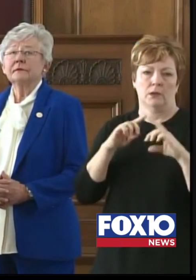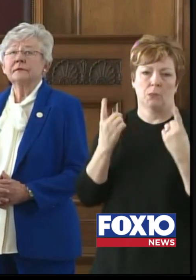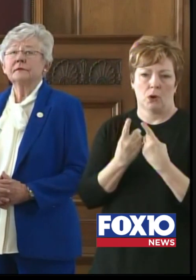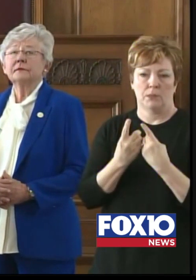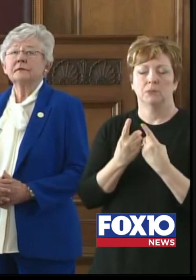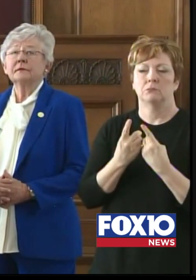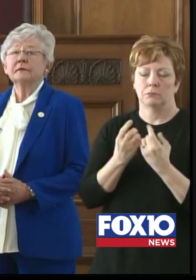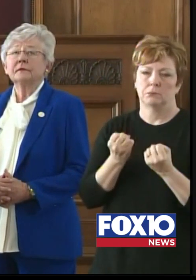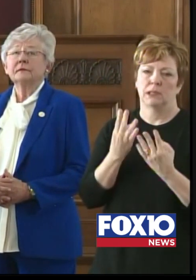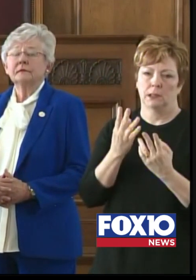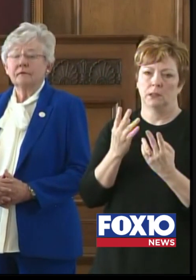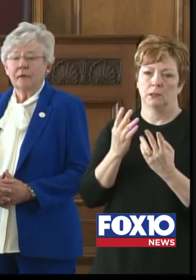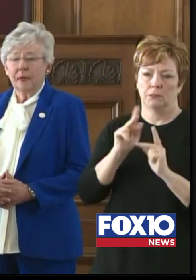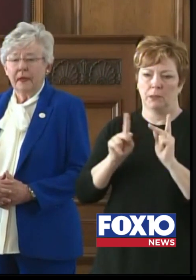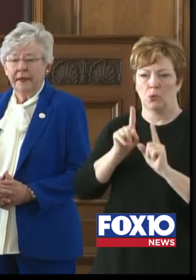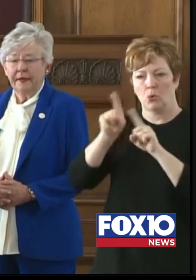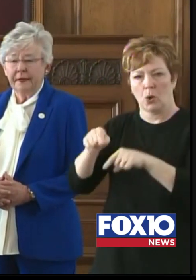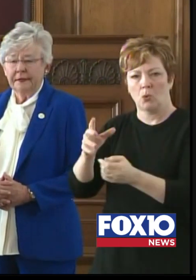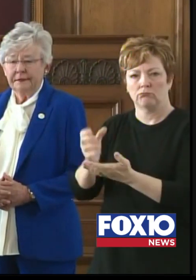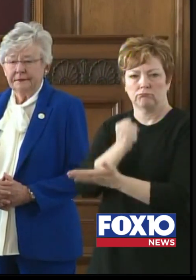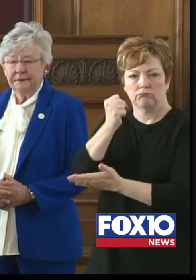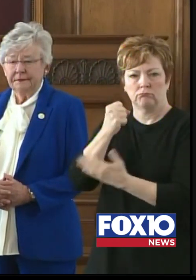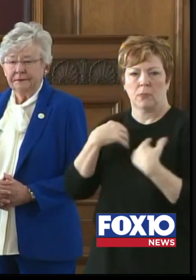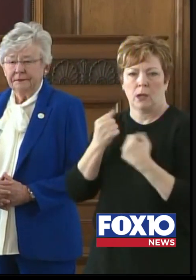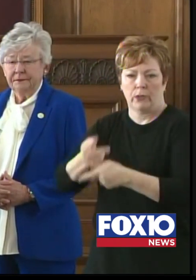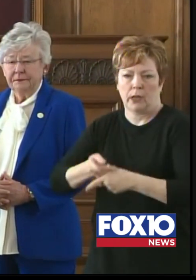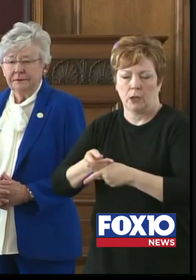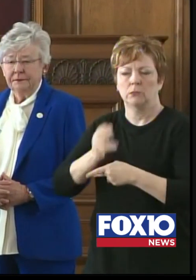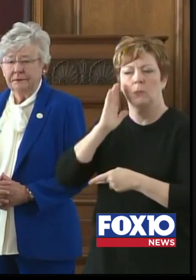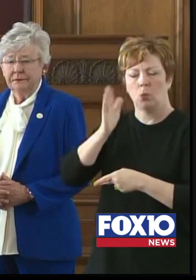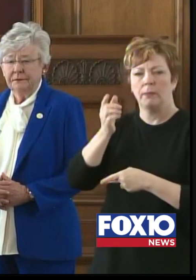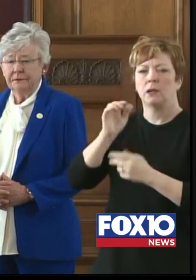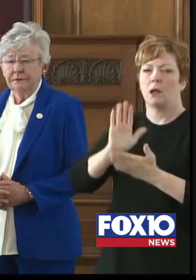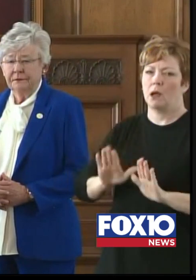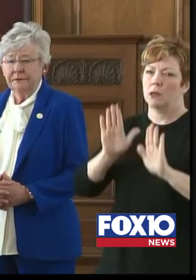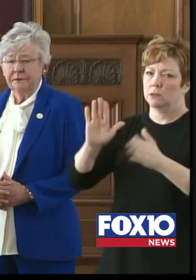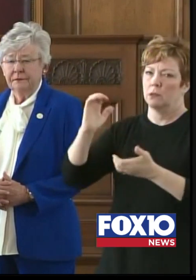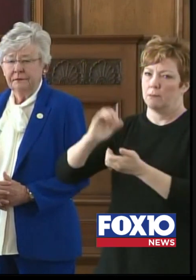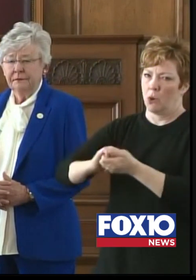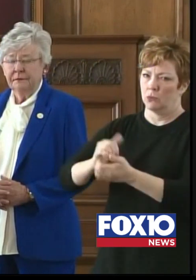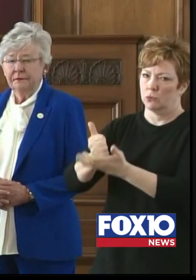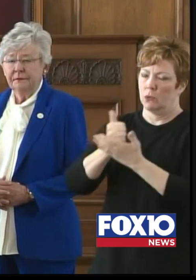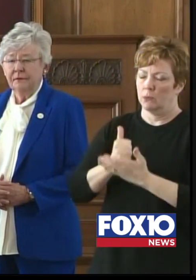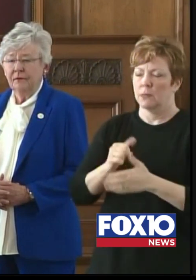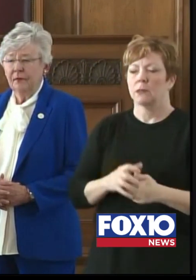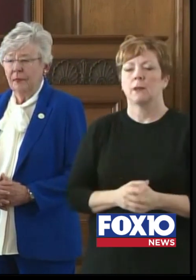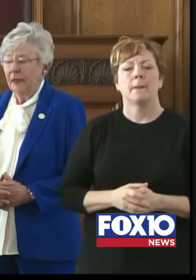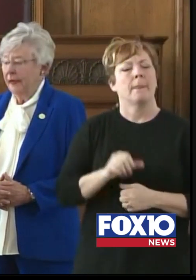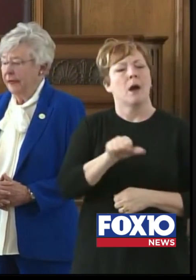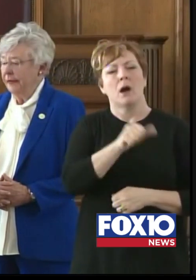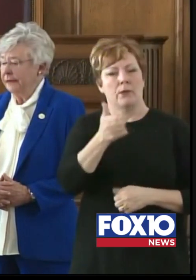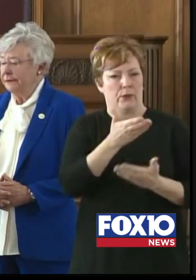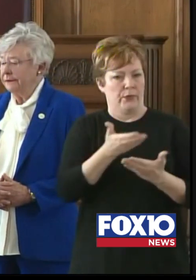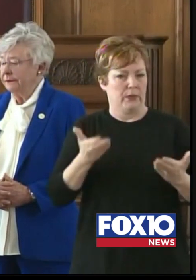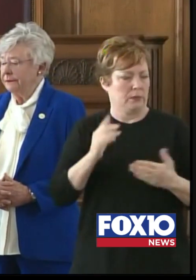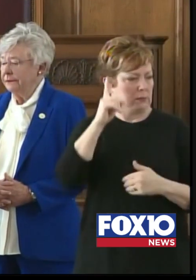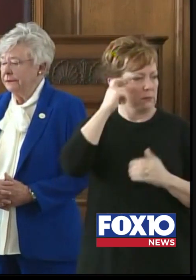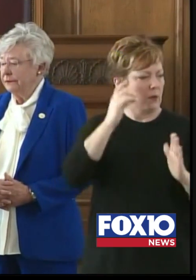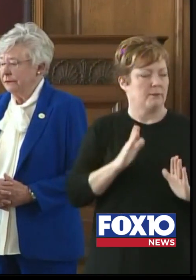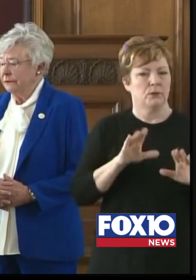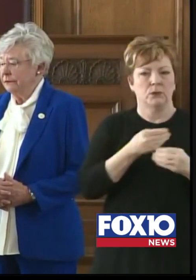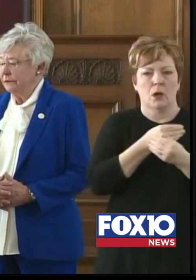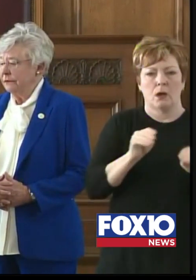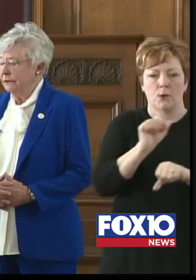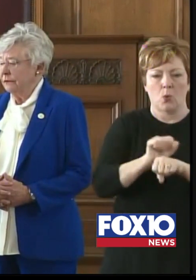and we think that they will be excellent partners in helping us to do that. There have been some other initiatives. governor's office has actually been